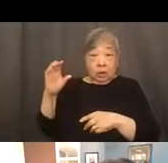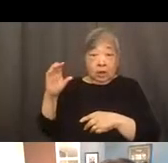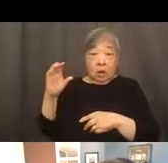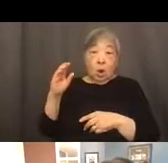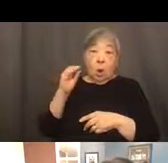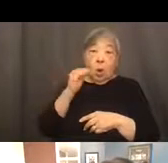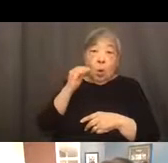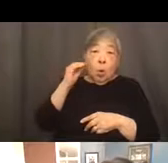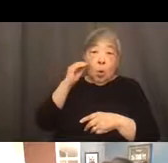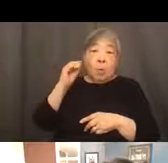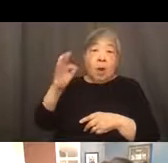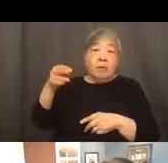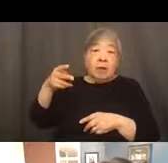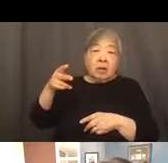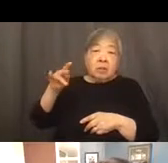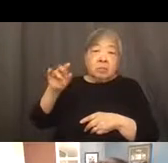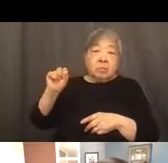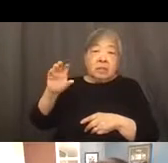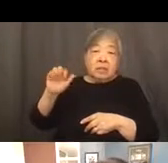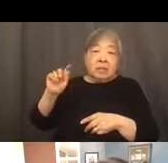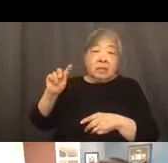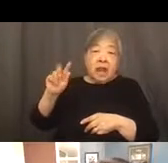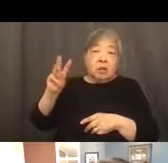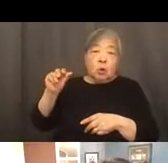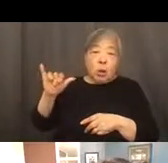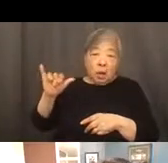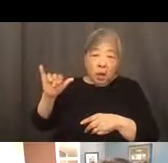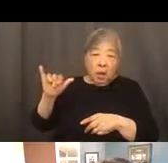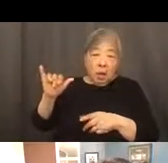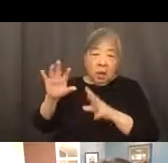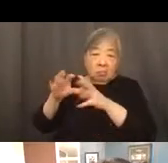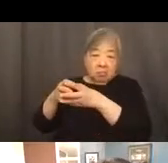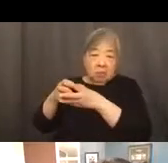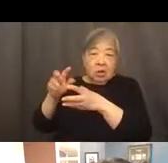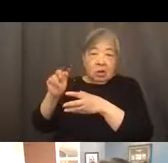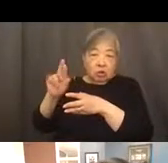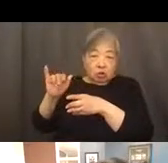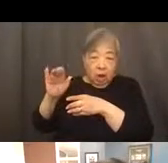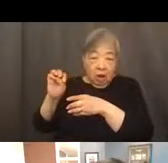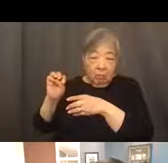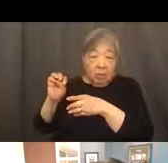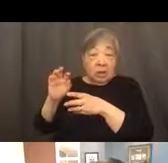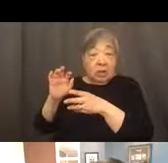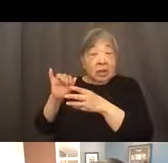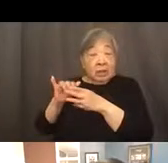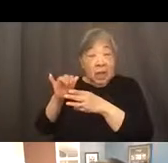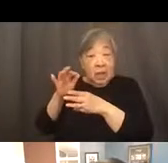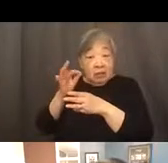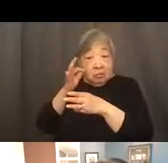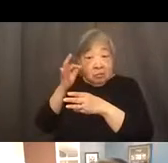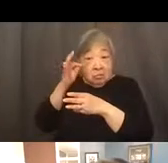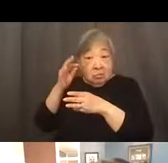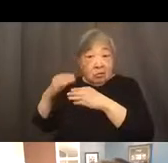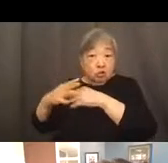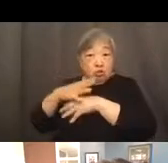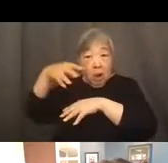Piscataway tribe, the Piscataway Coney tribe, which is the tribe that has cared for and